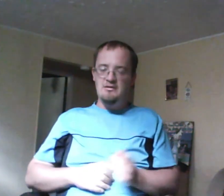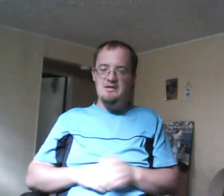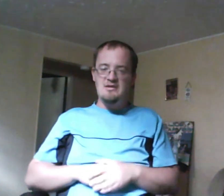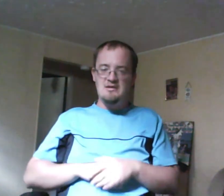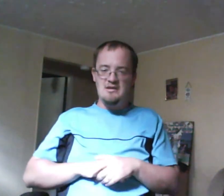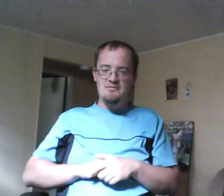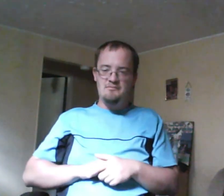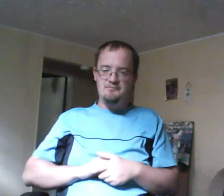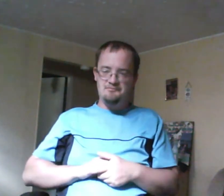kind of nice.